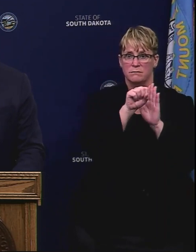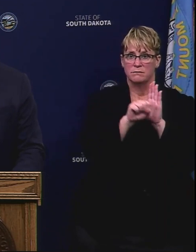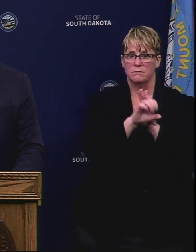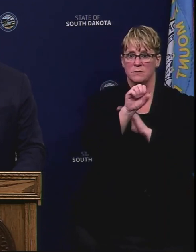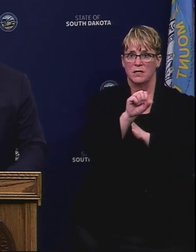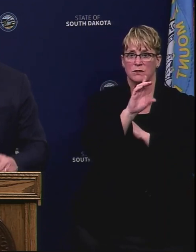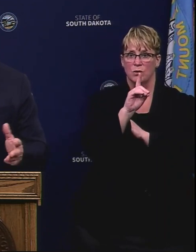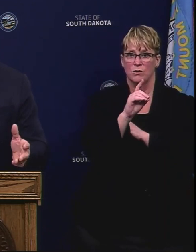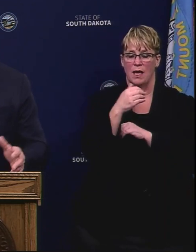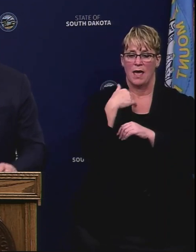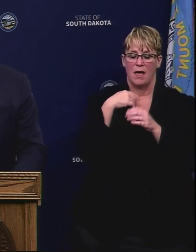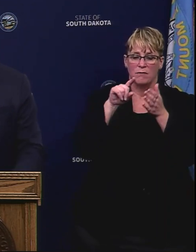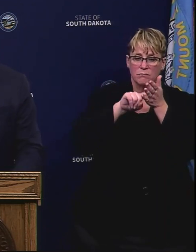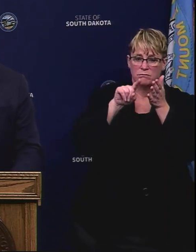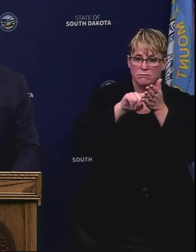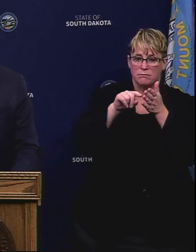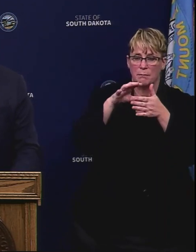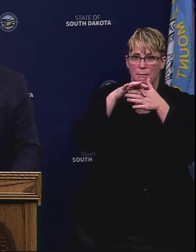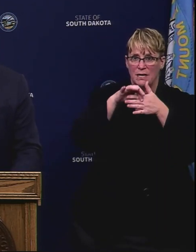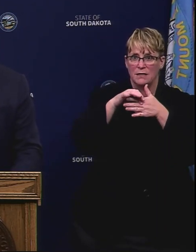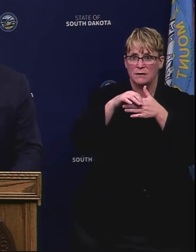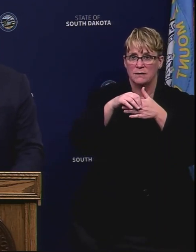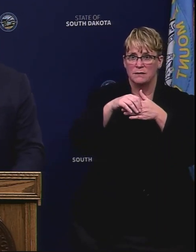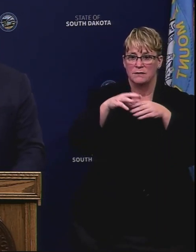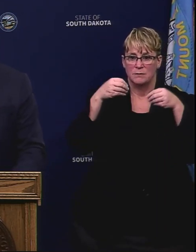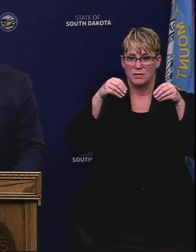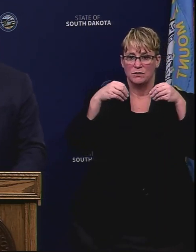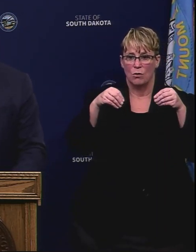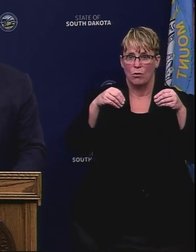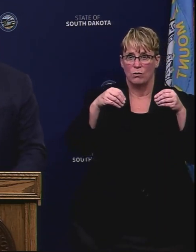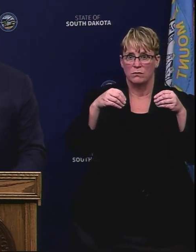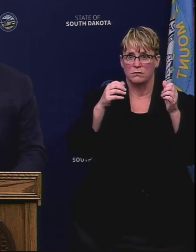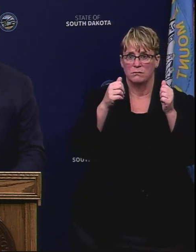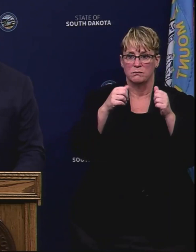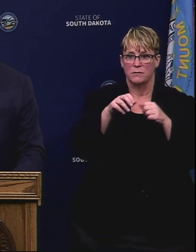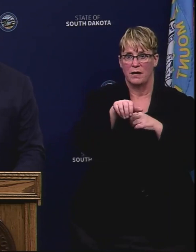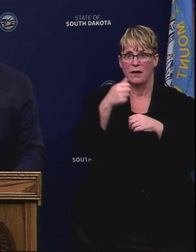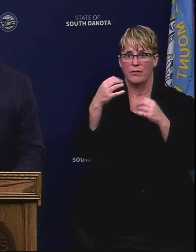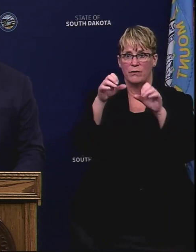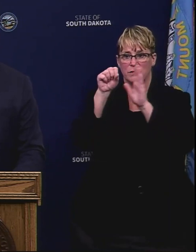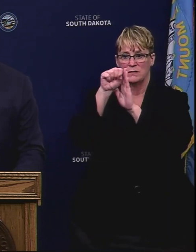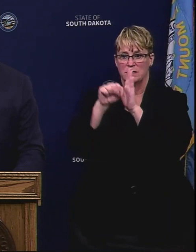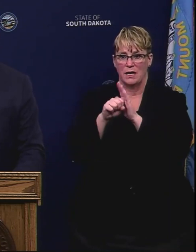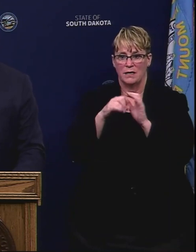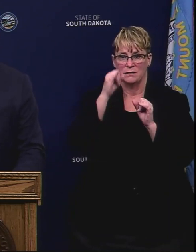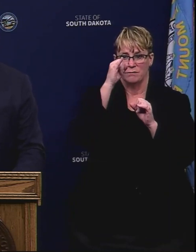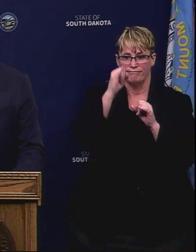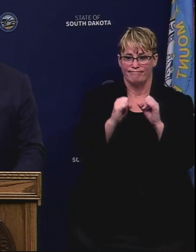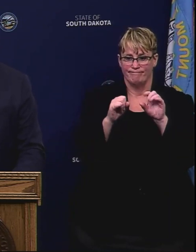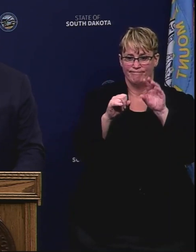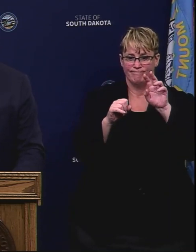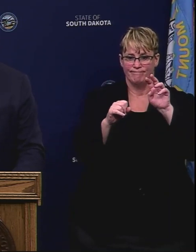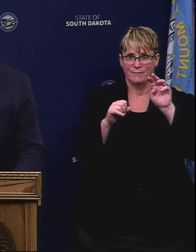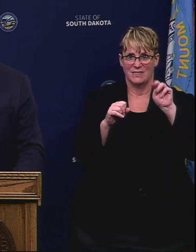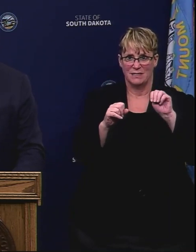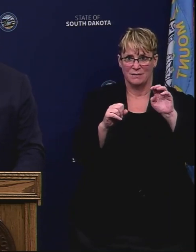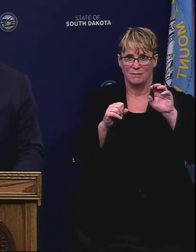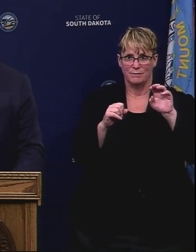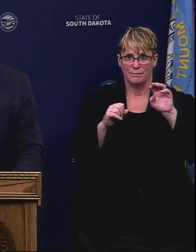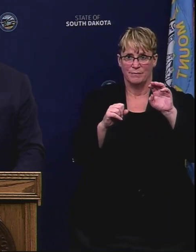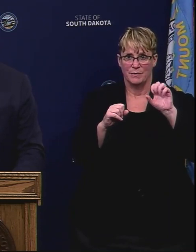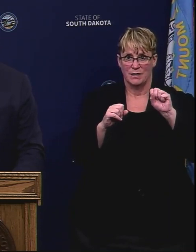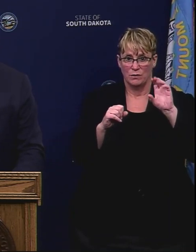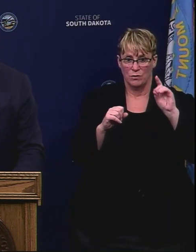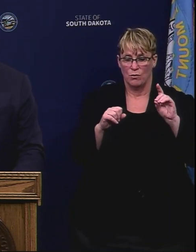project product to be sold across state lines. I and I think that has a long-term impact if we can find ways to add